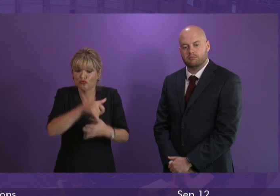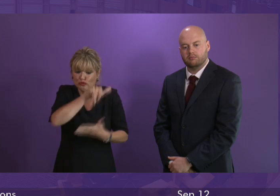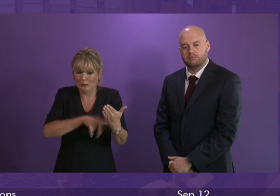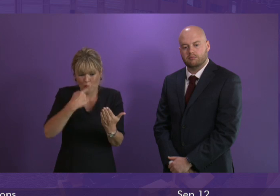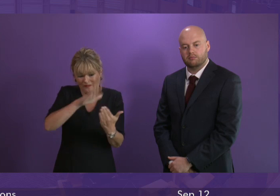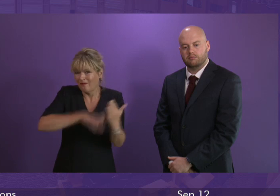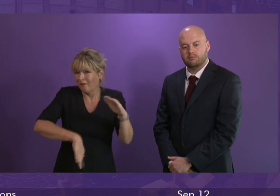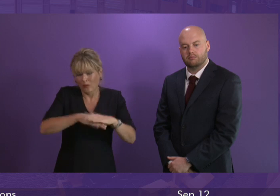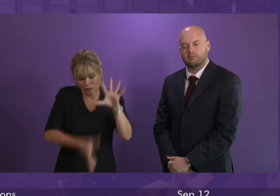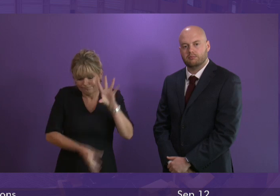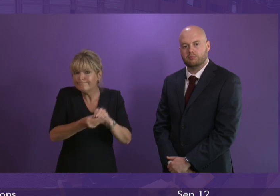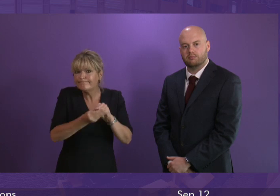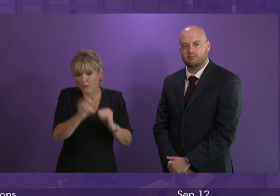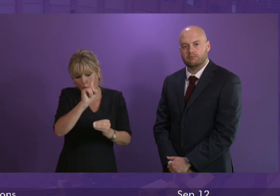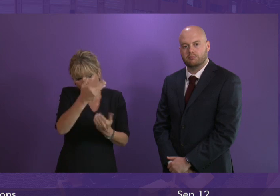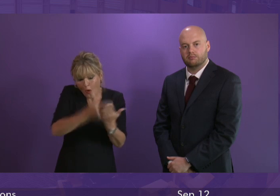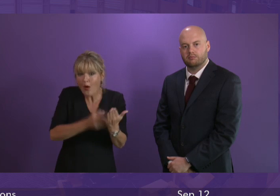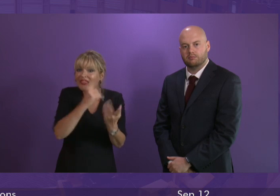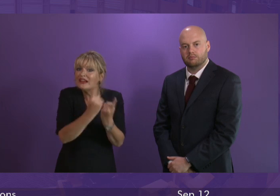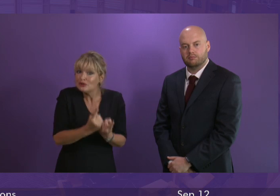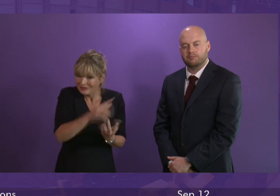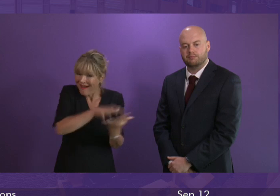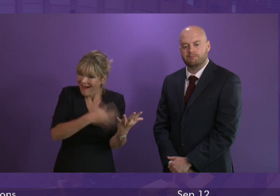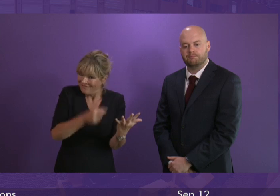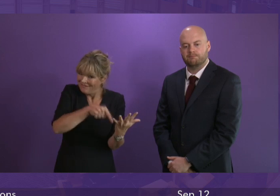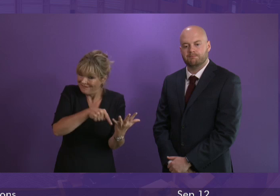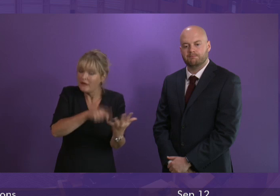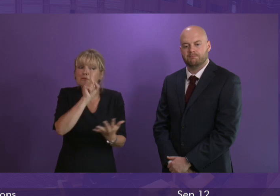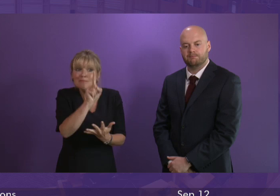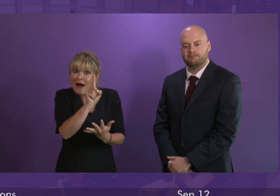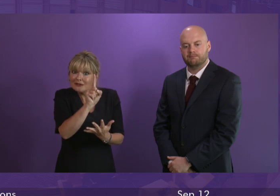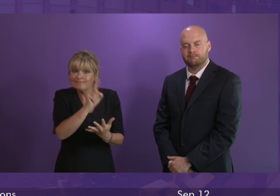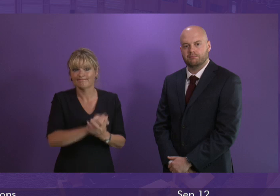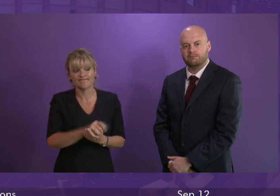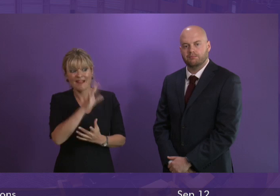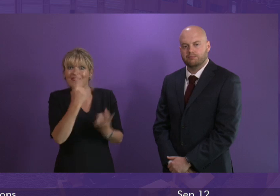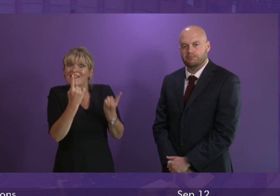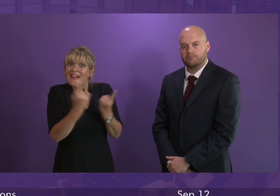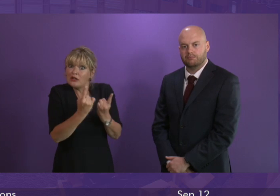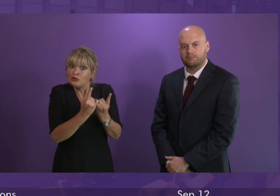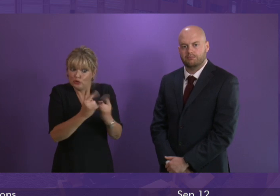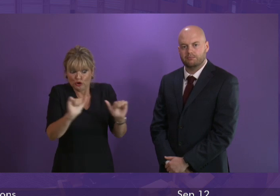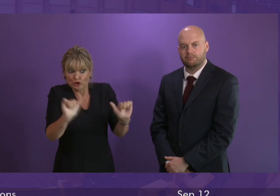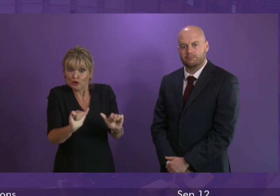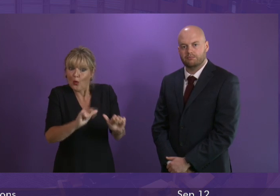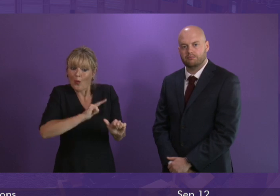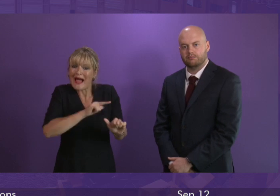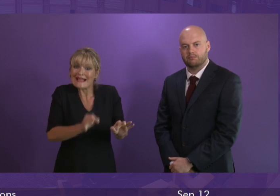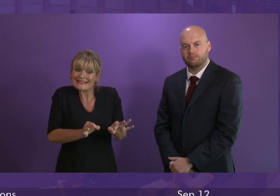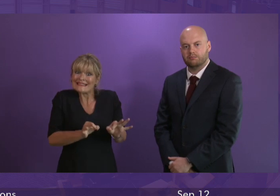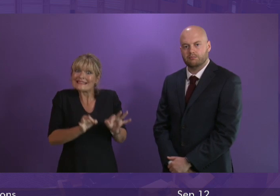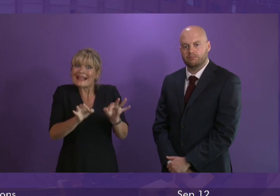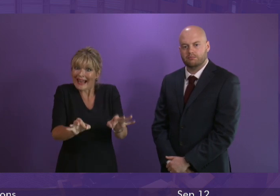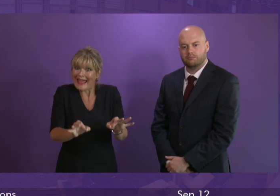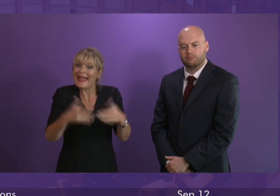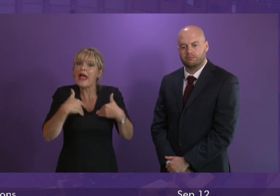comprehensive summary of those issues. But the issue that has resulted in the delay that the Health